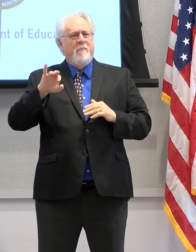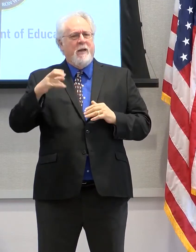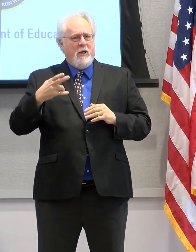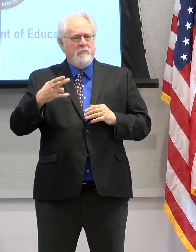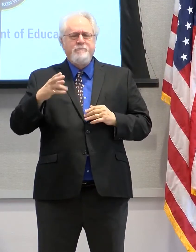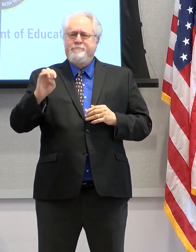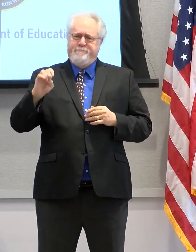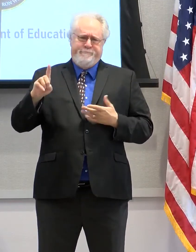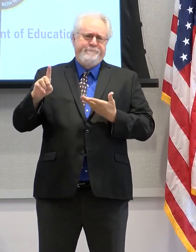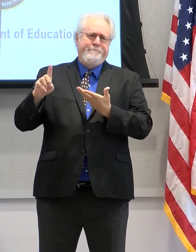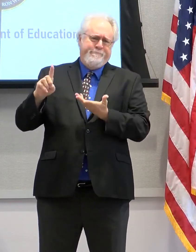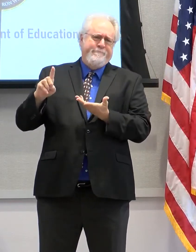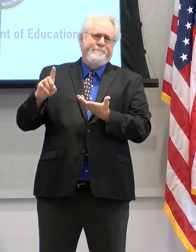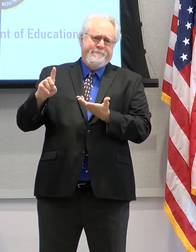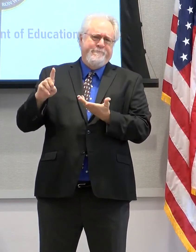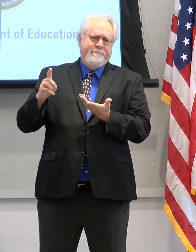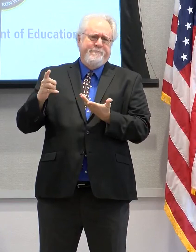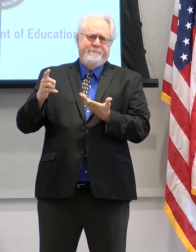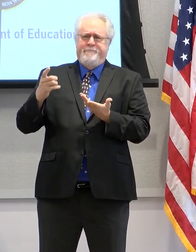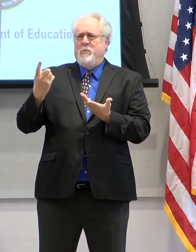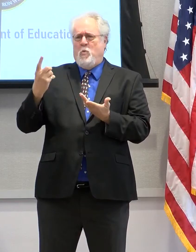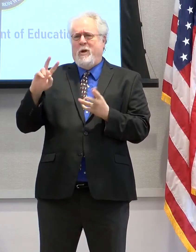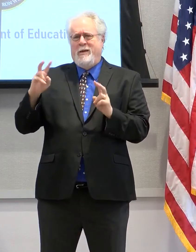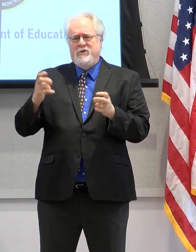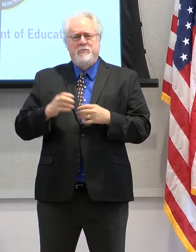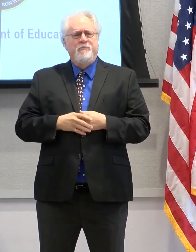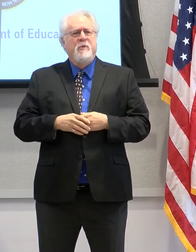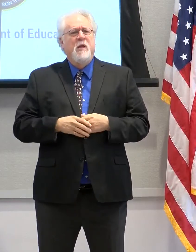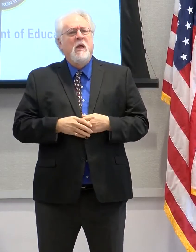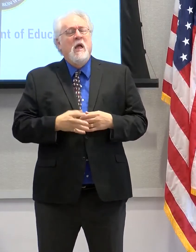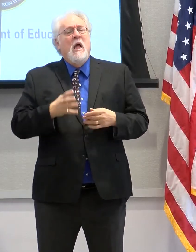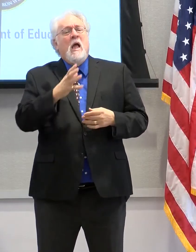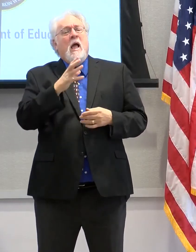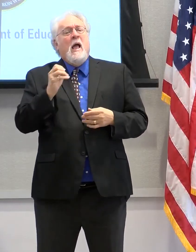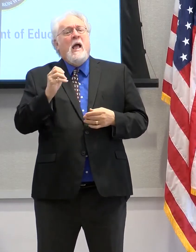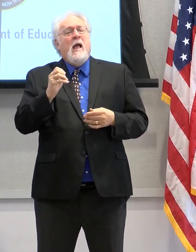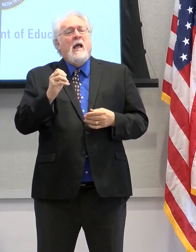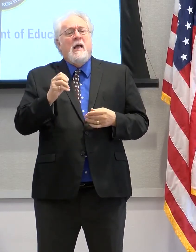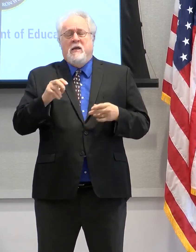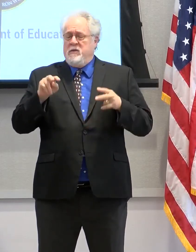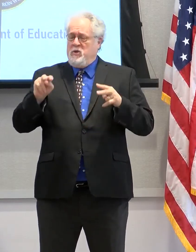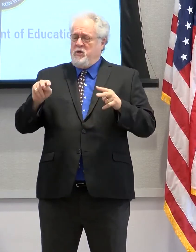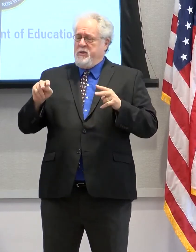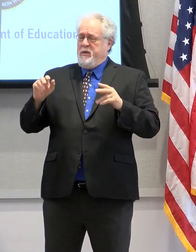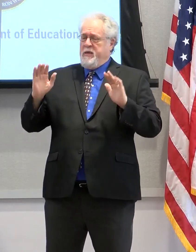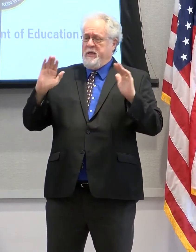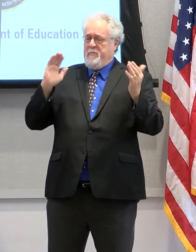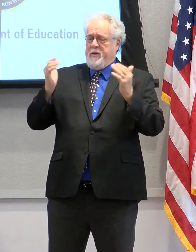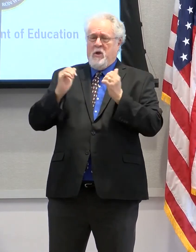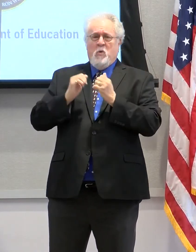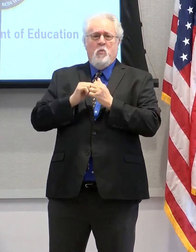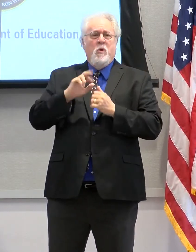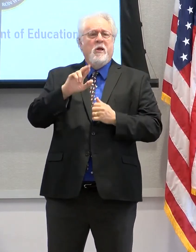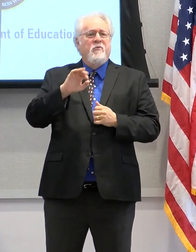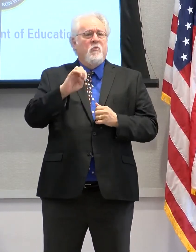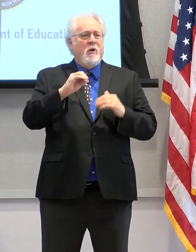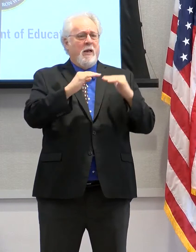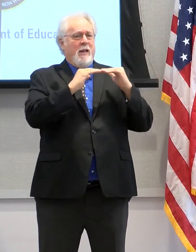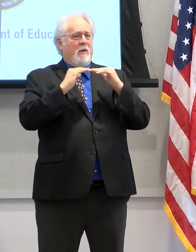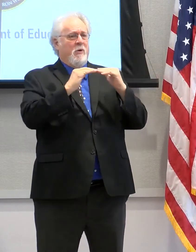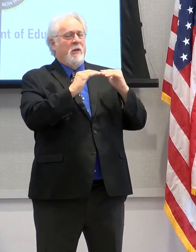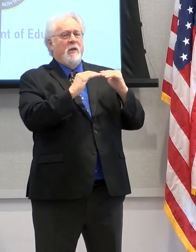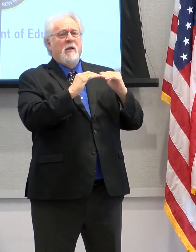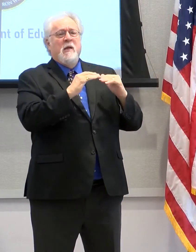undoubtedly was one of those issues. And looking at it against the backdrop of racial equity and